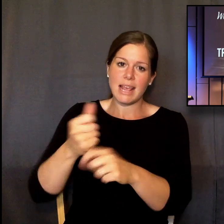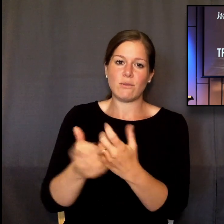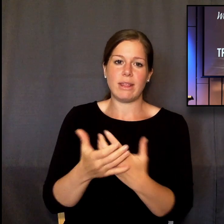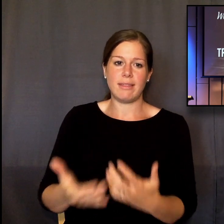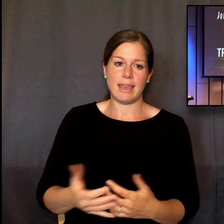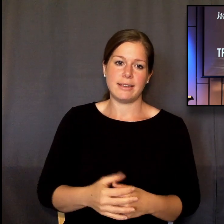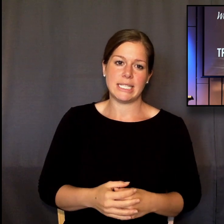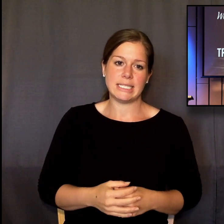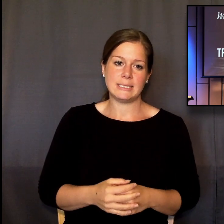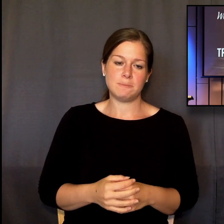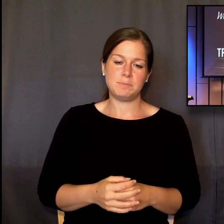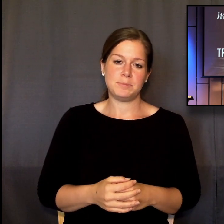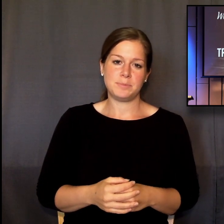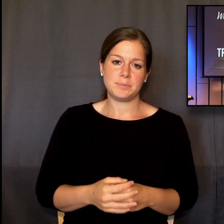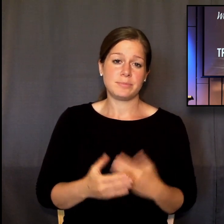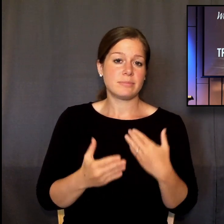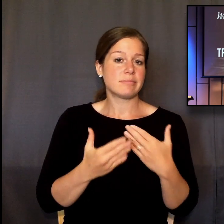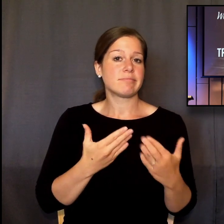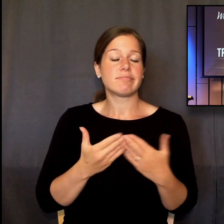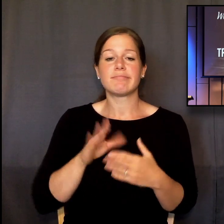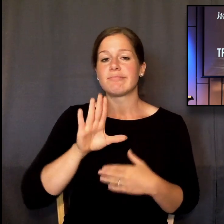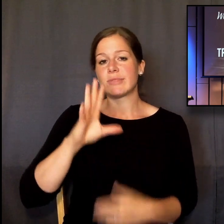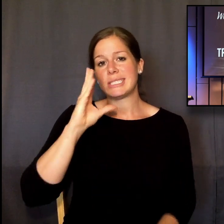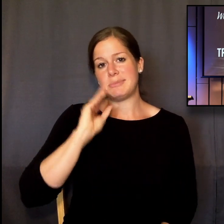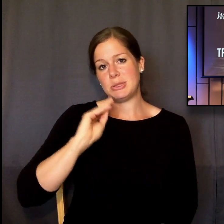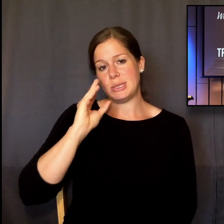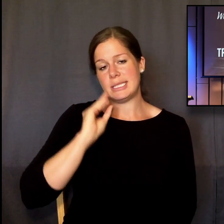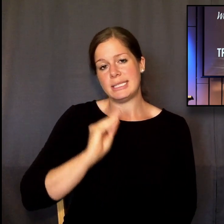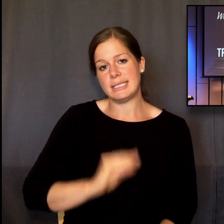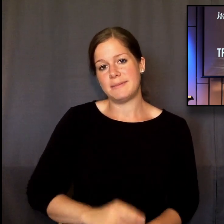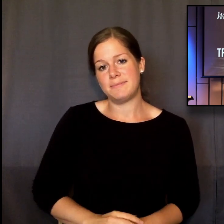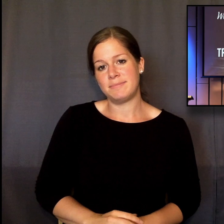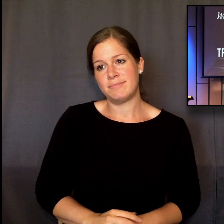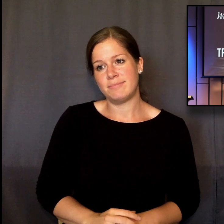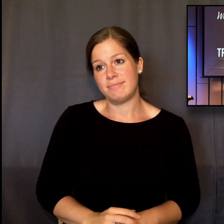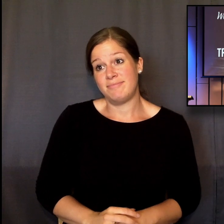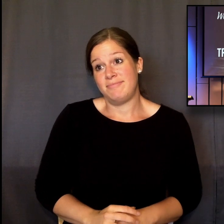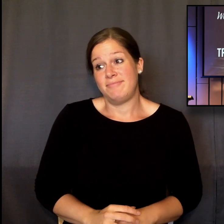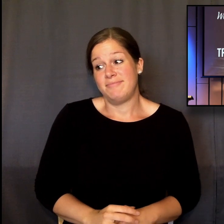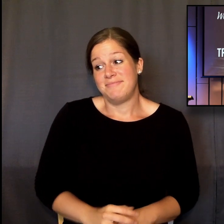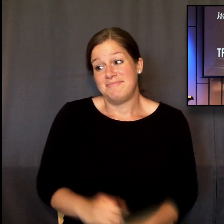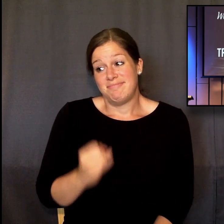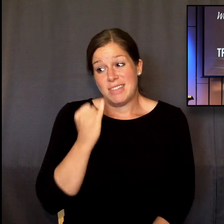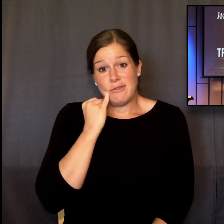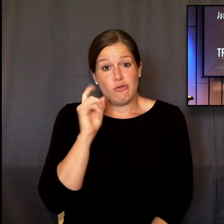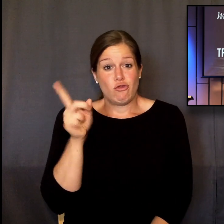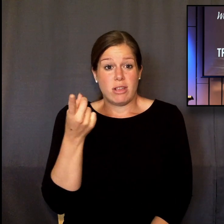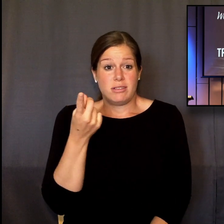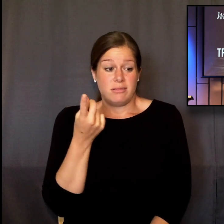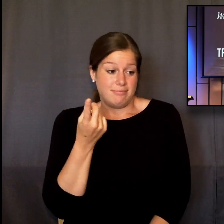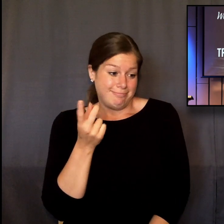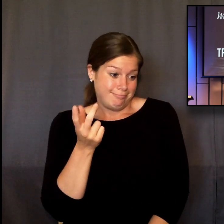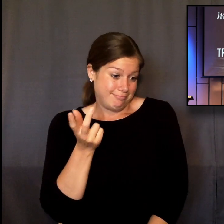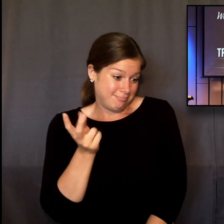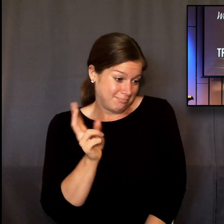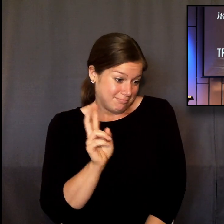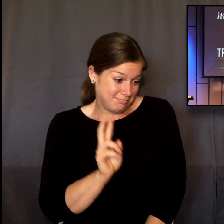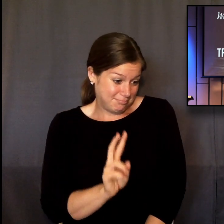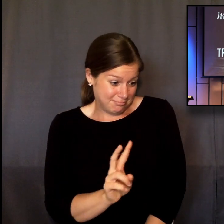No matter what you're experiencing, if you're just watching ants, or if you're having a baby, or doing missions work,